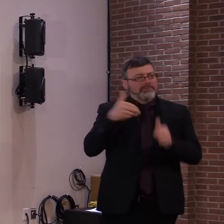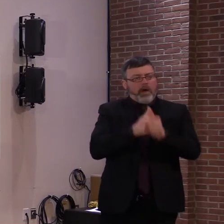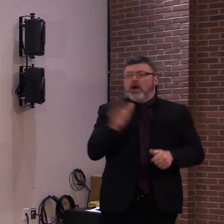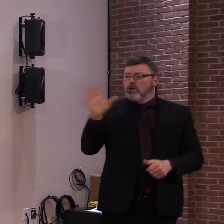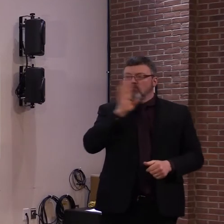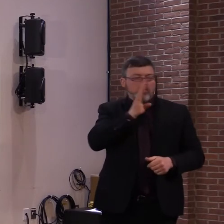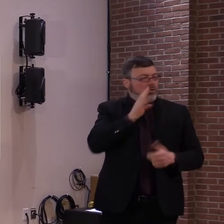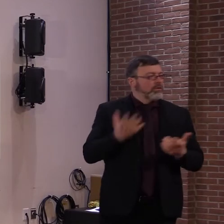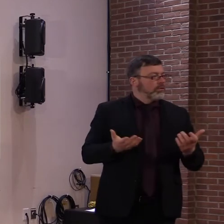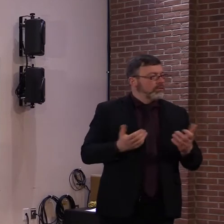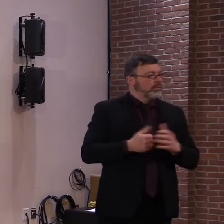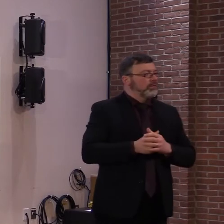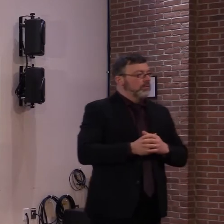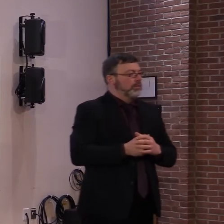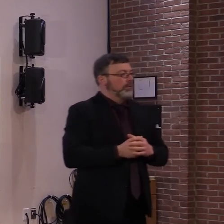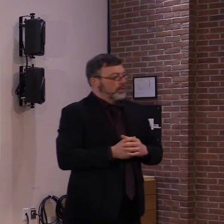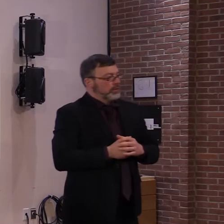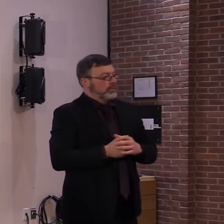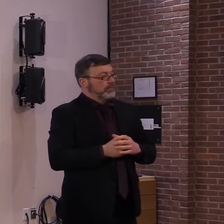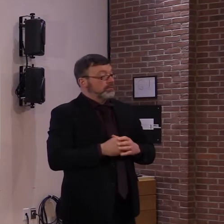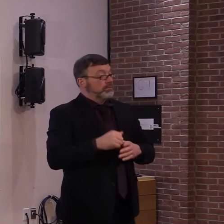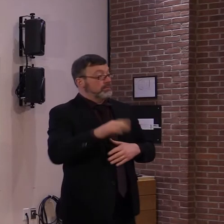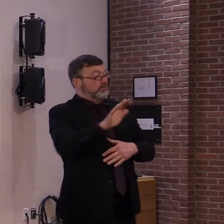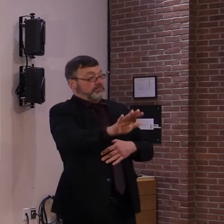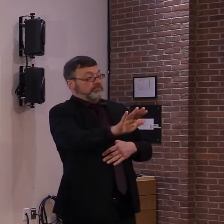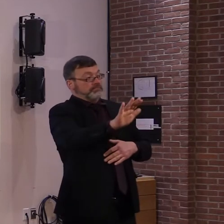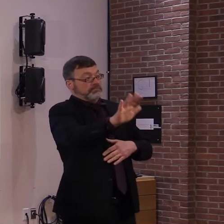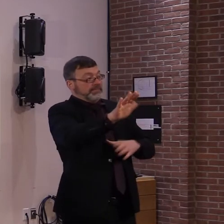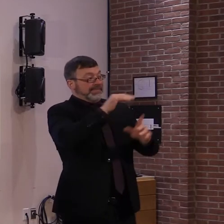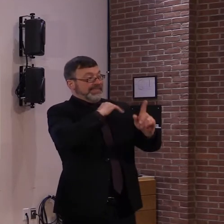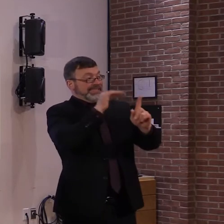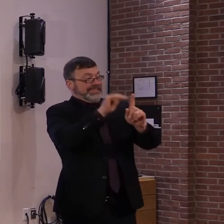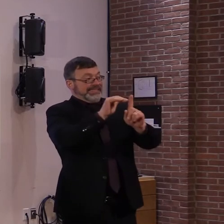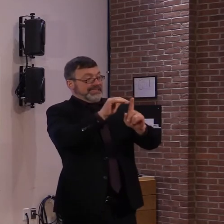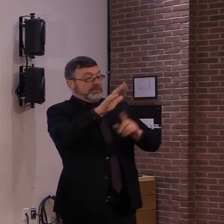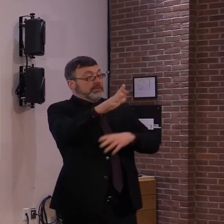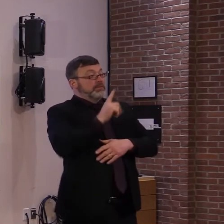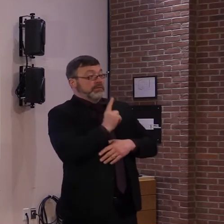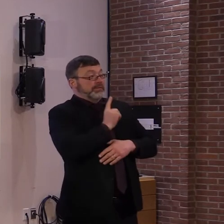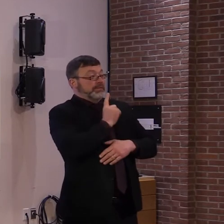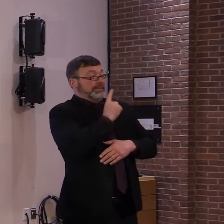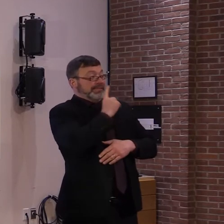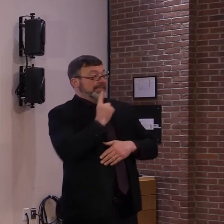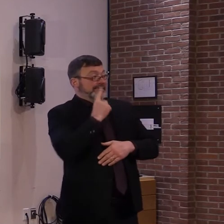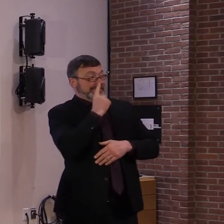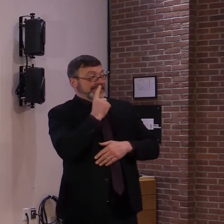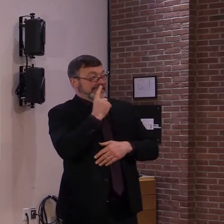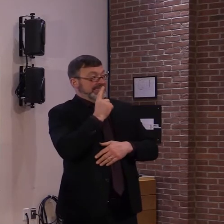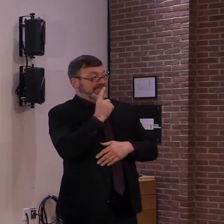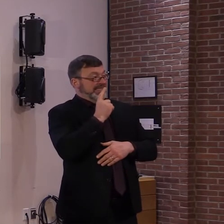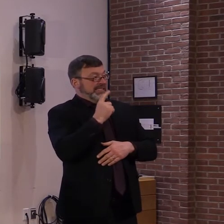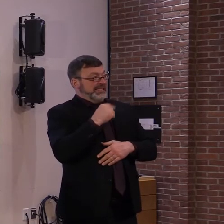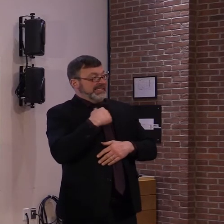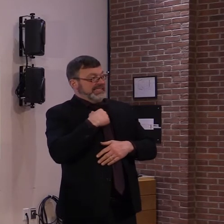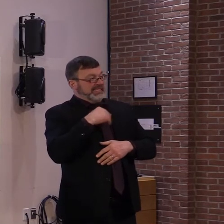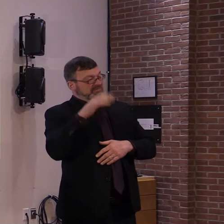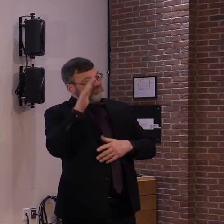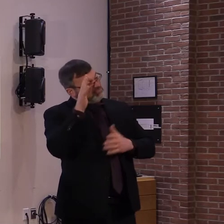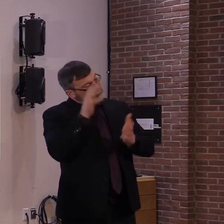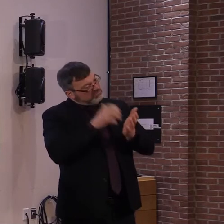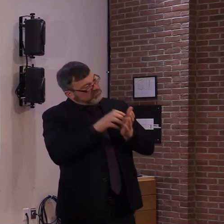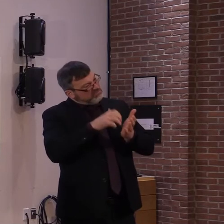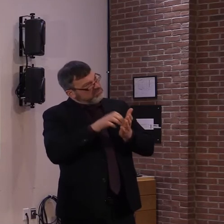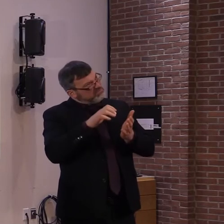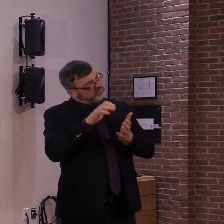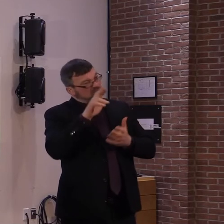35,000 tests a week on average. It was way up over, 35,000, uh, last week on a